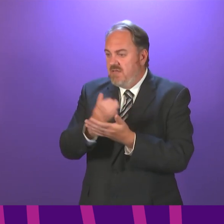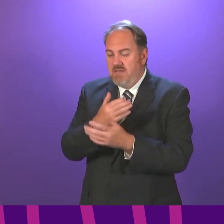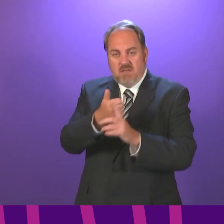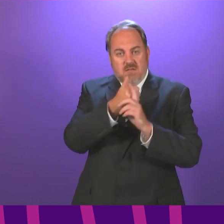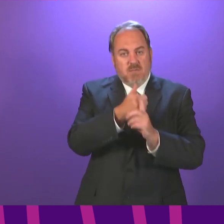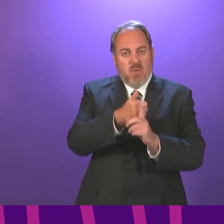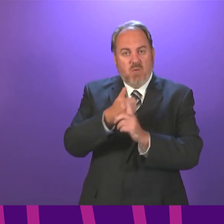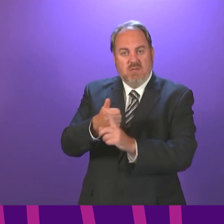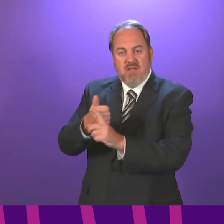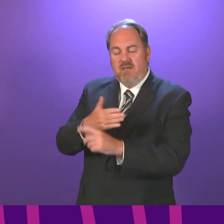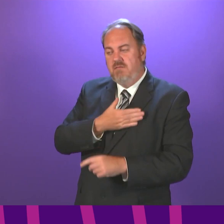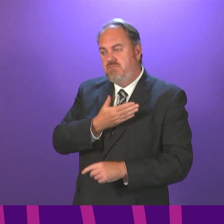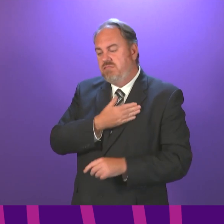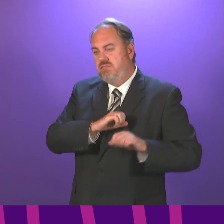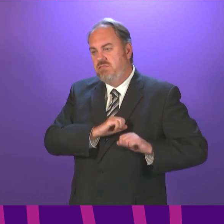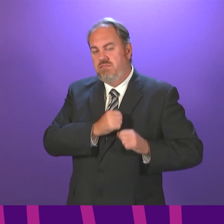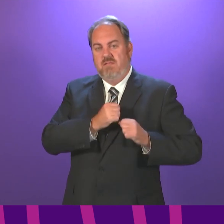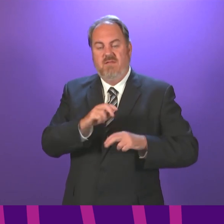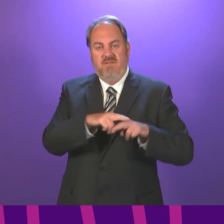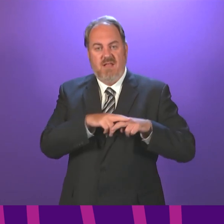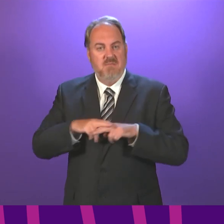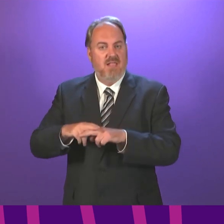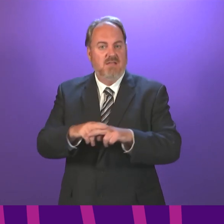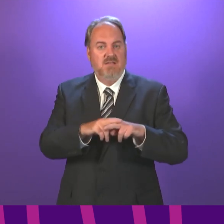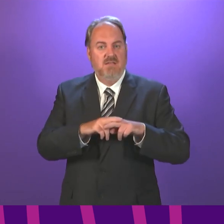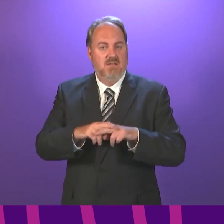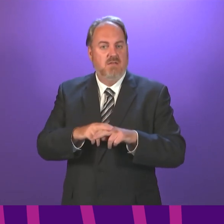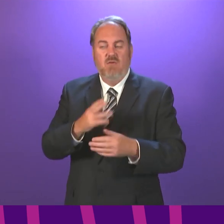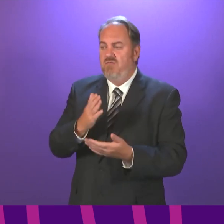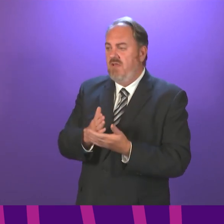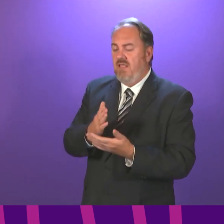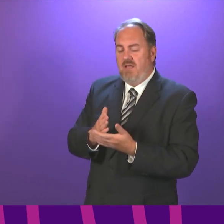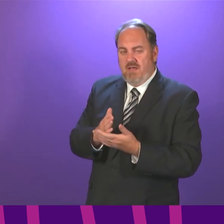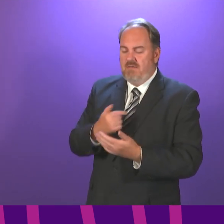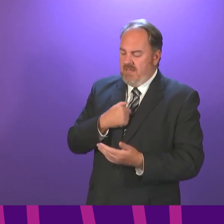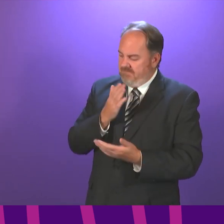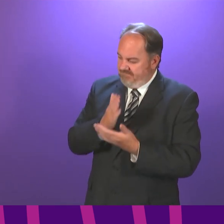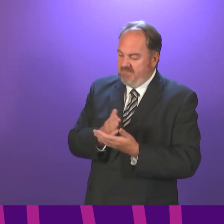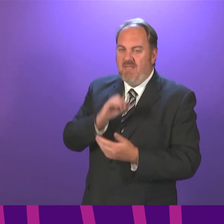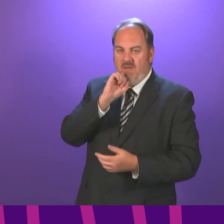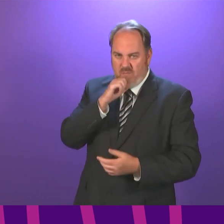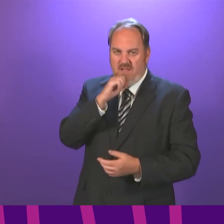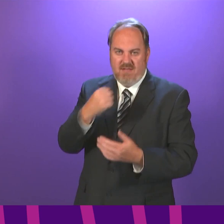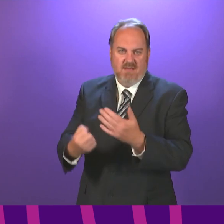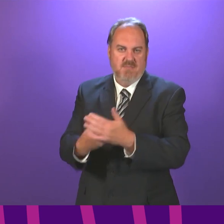bereavement. Cruise was mentioned, and no doubt there will be others. I very strongly commit to all of these things.